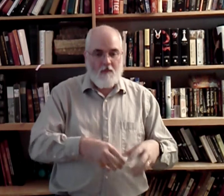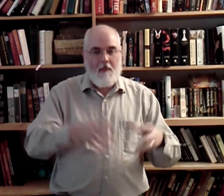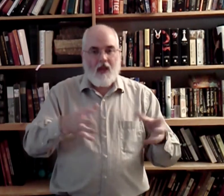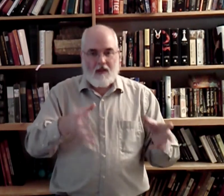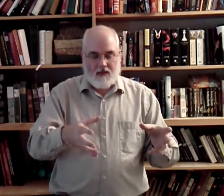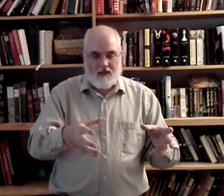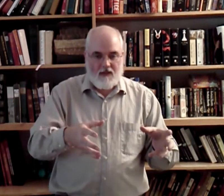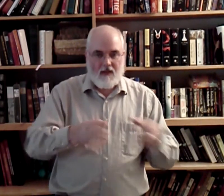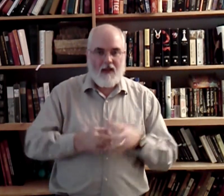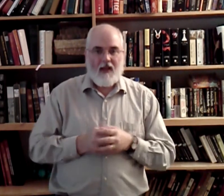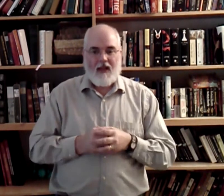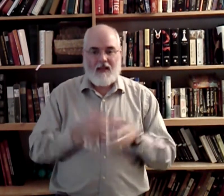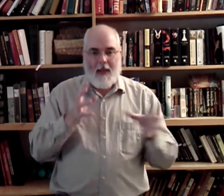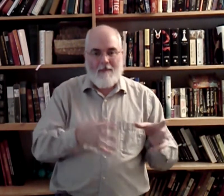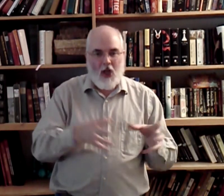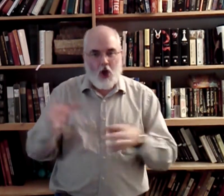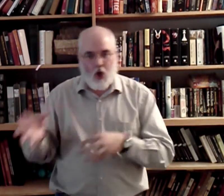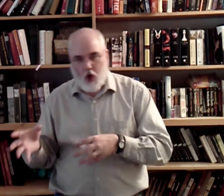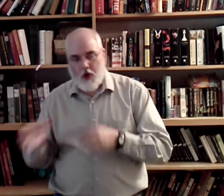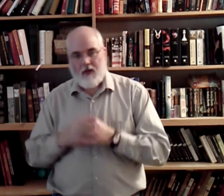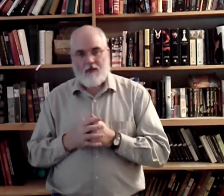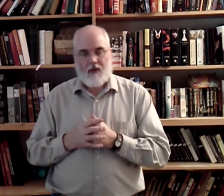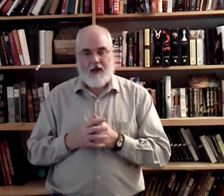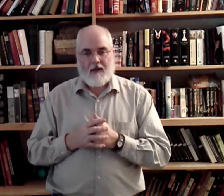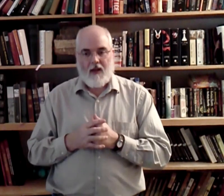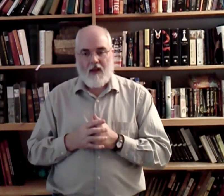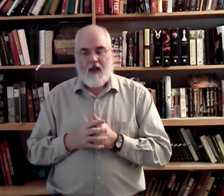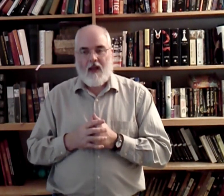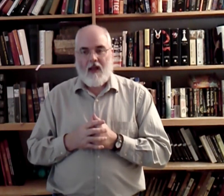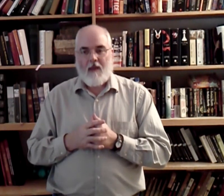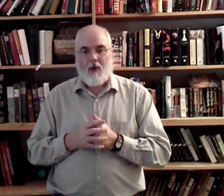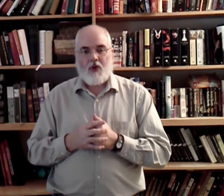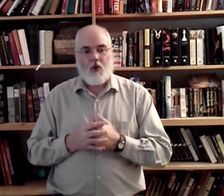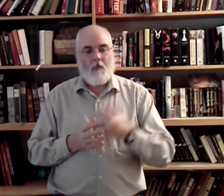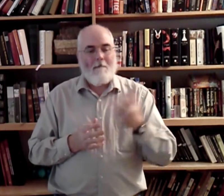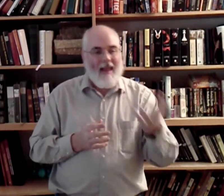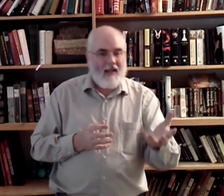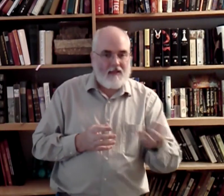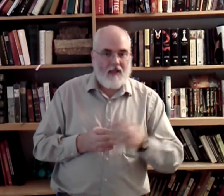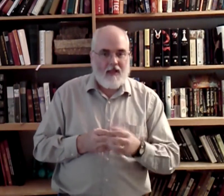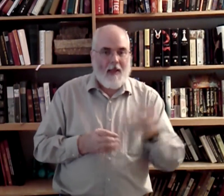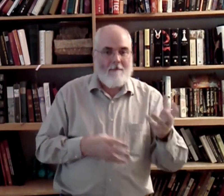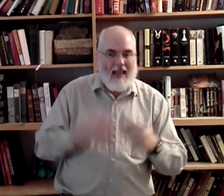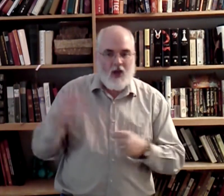mills is a miller. Right? A person who banks is a banker.